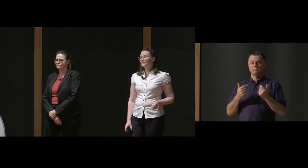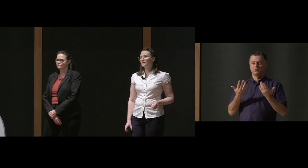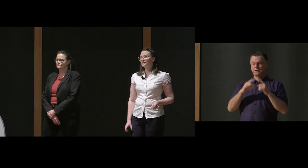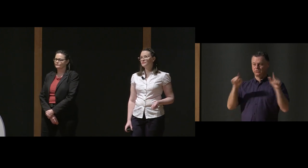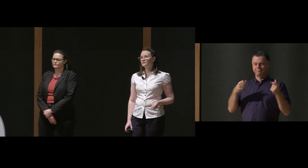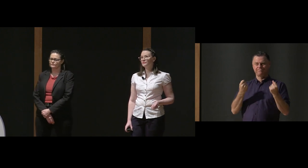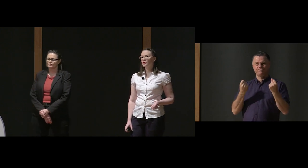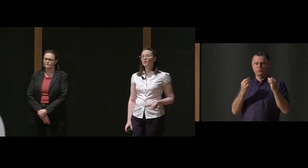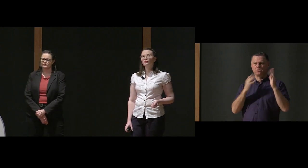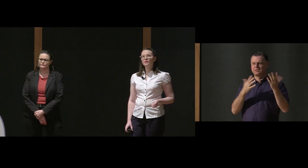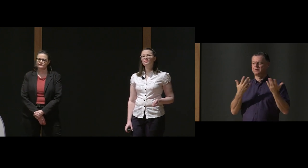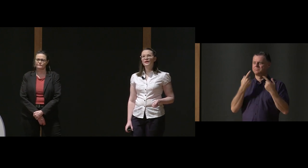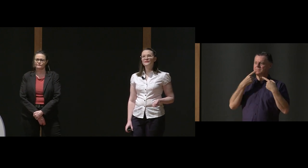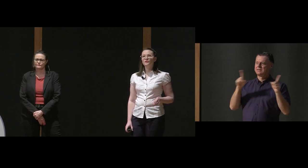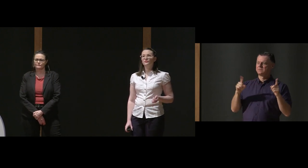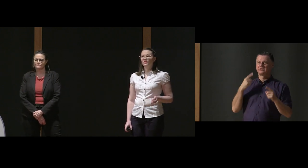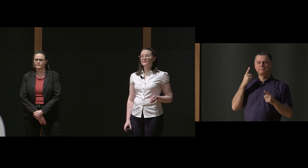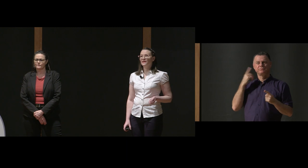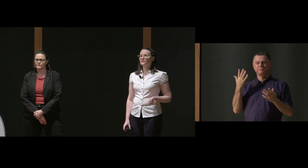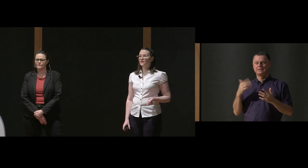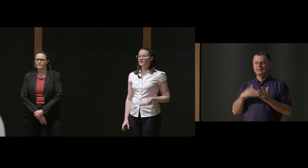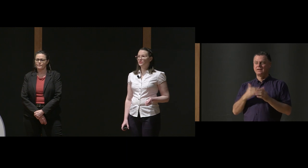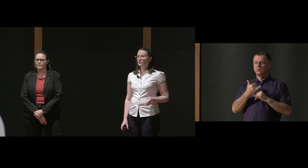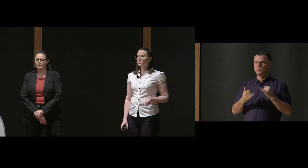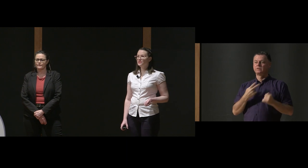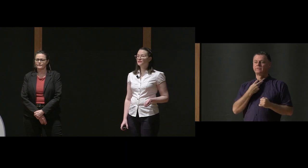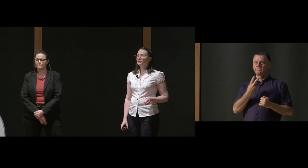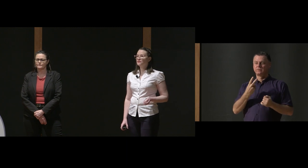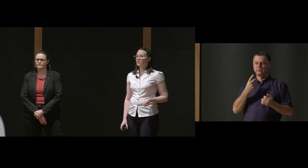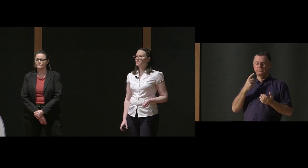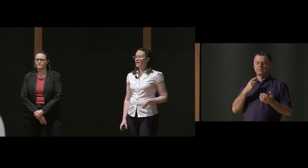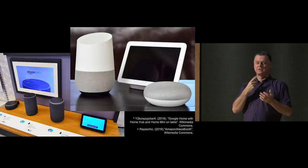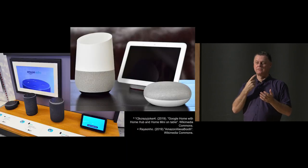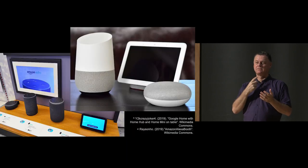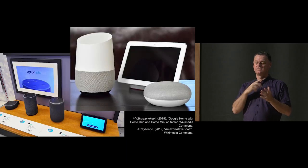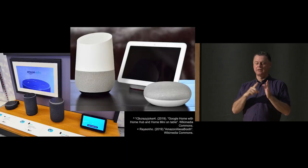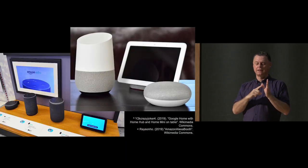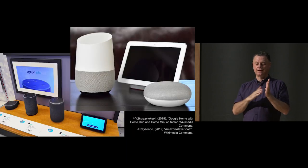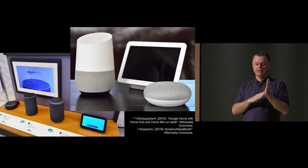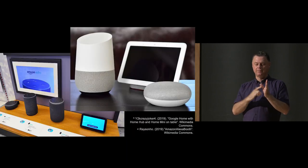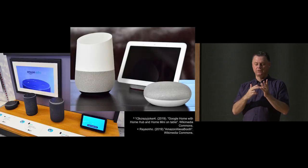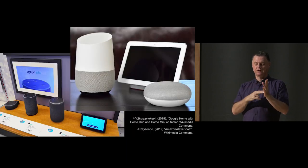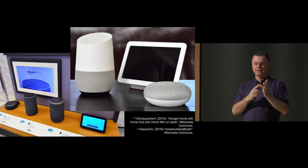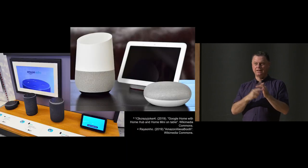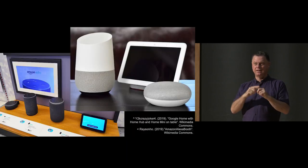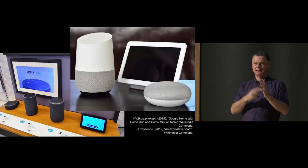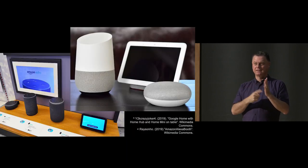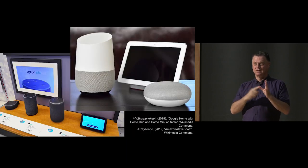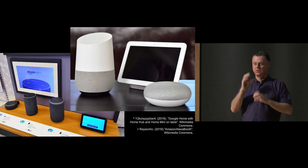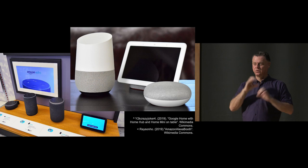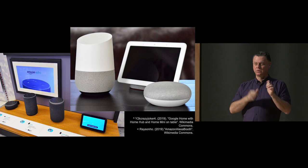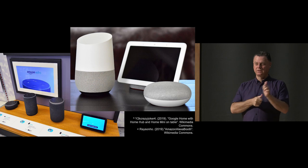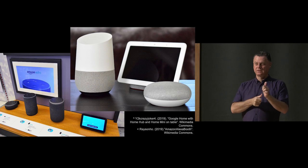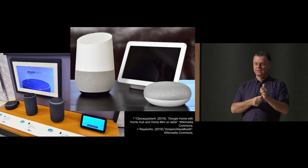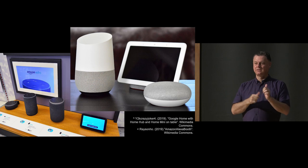public announcements. With the rise of voice-activated technologies, such as the Amazon Alexa, Google Assistant,